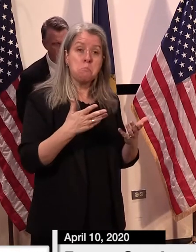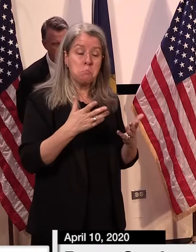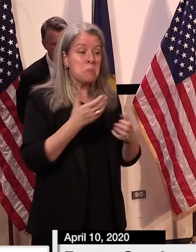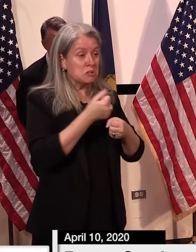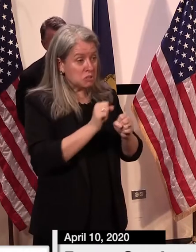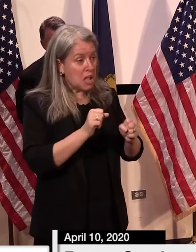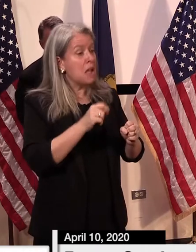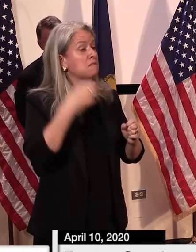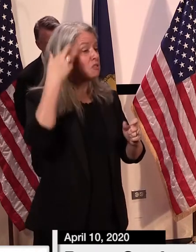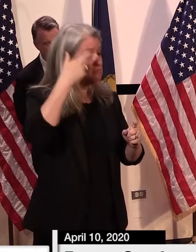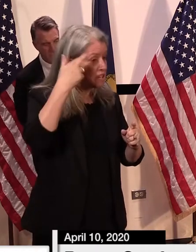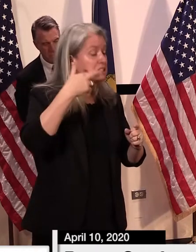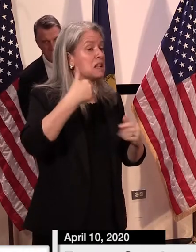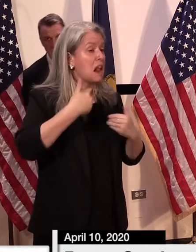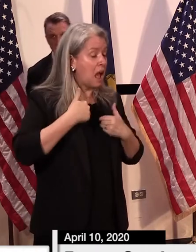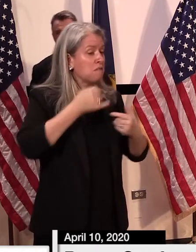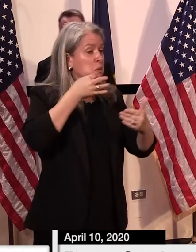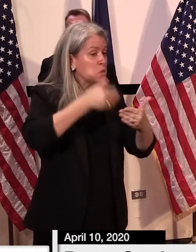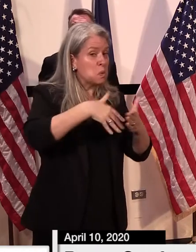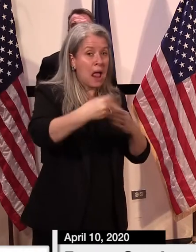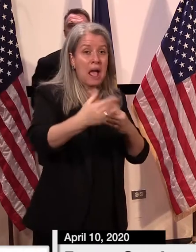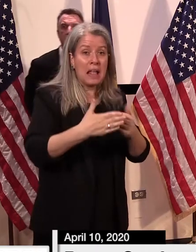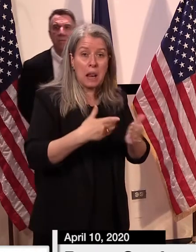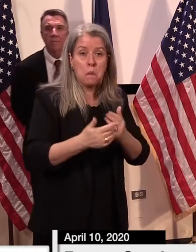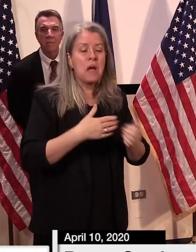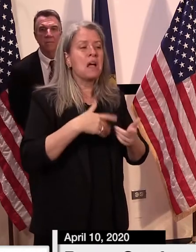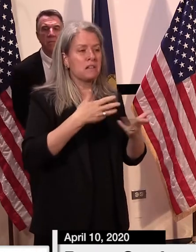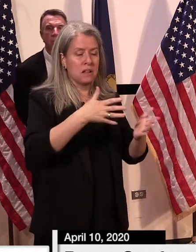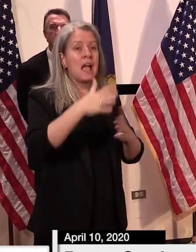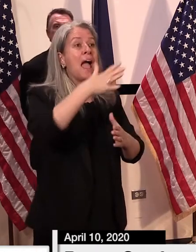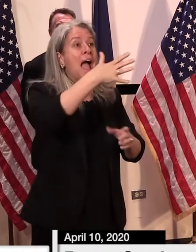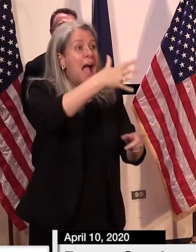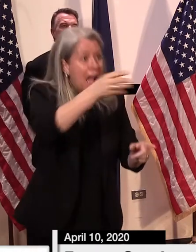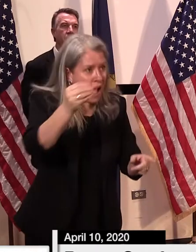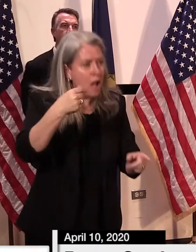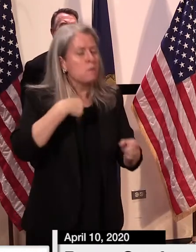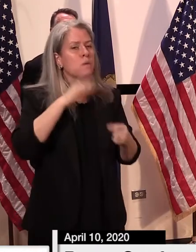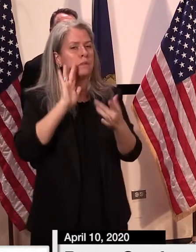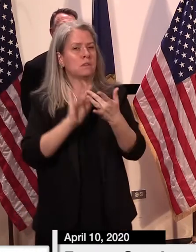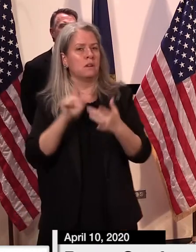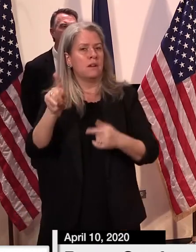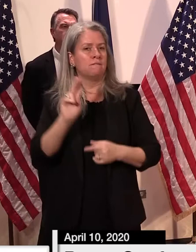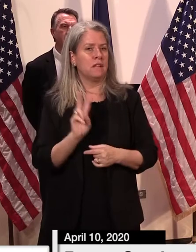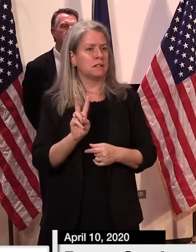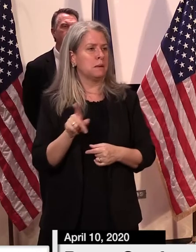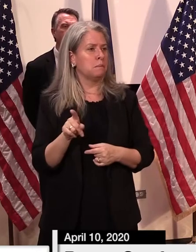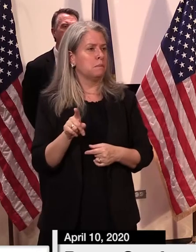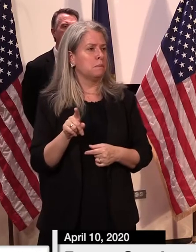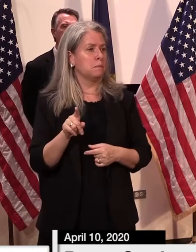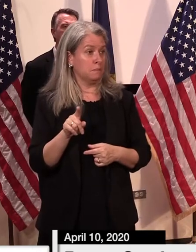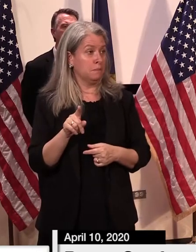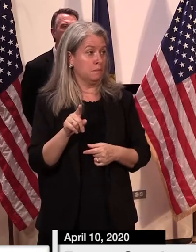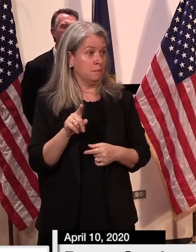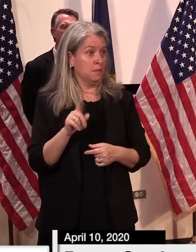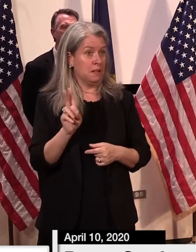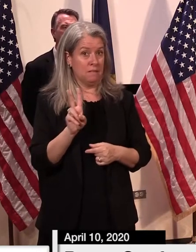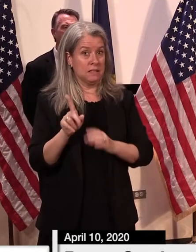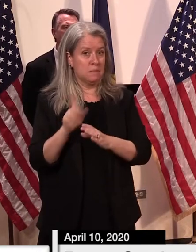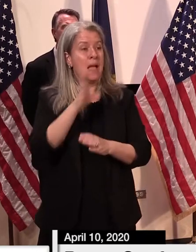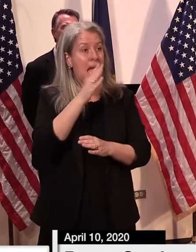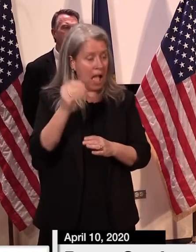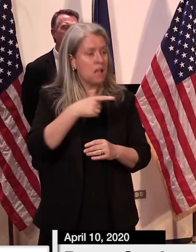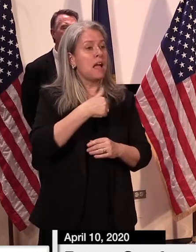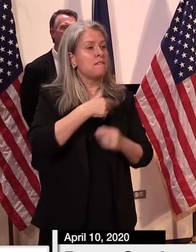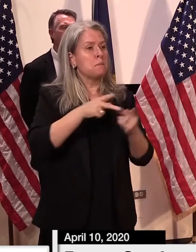that one we contact the victims and two it's safe and responsible to